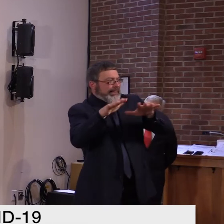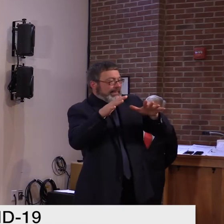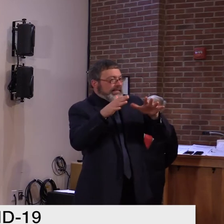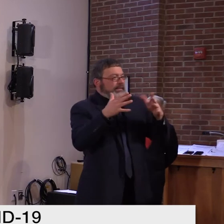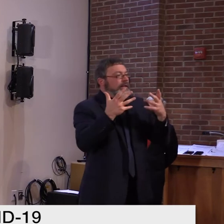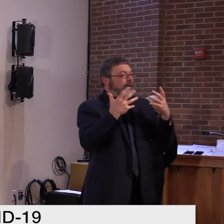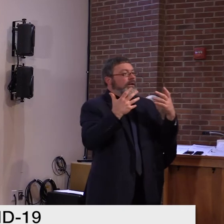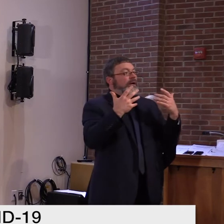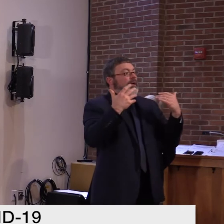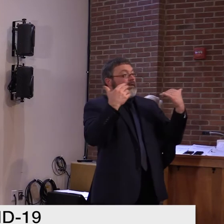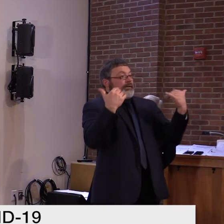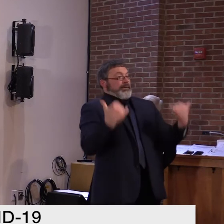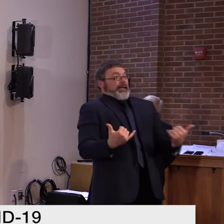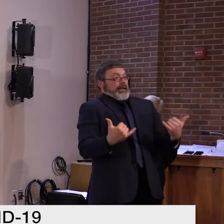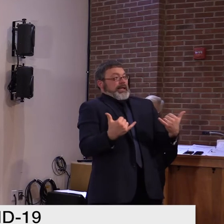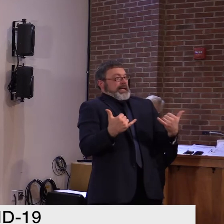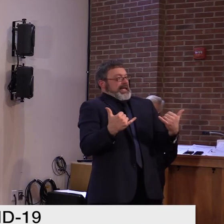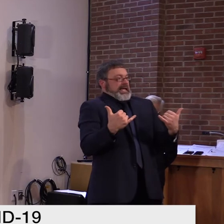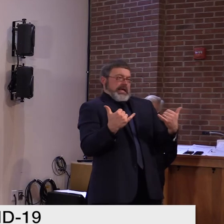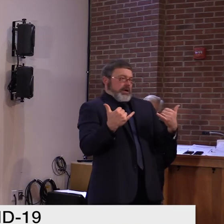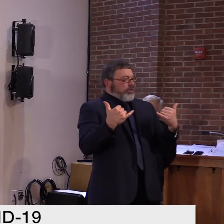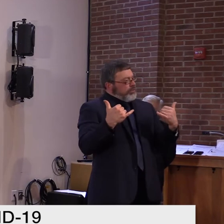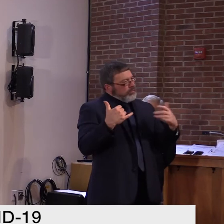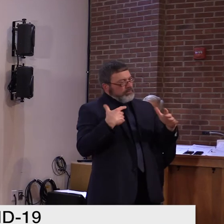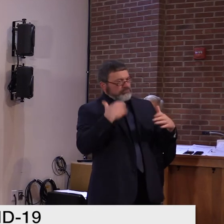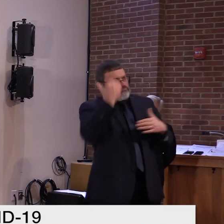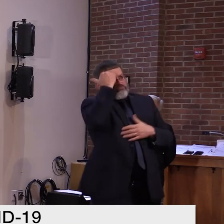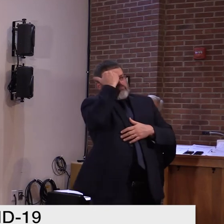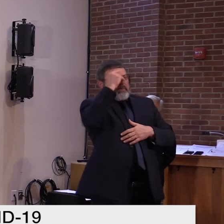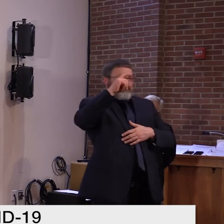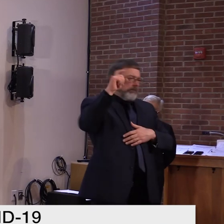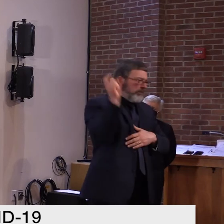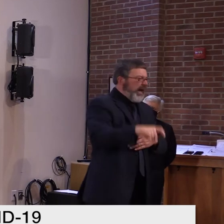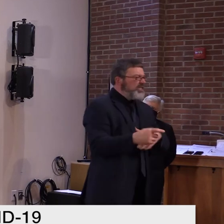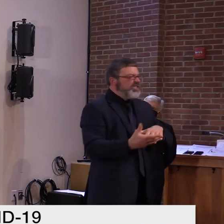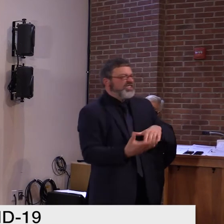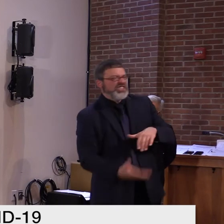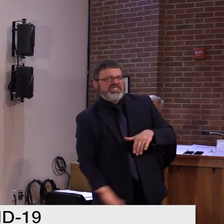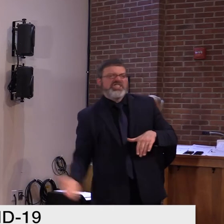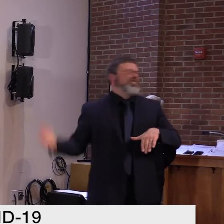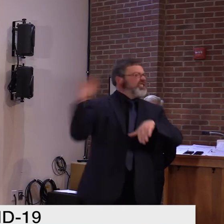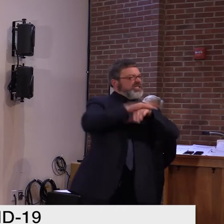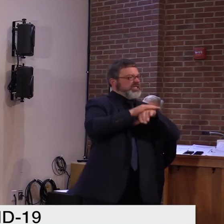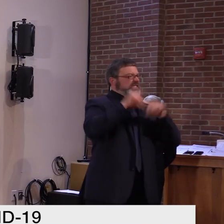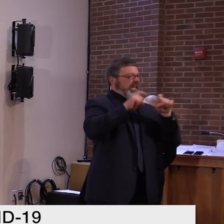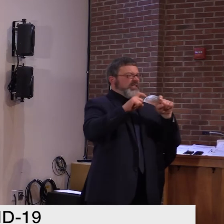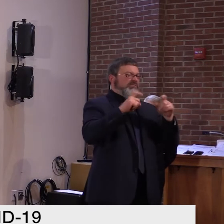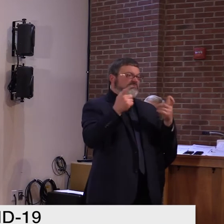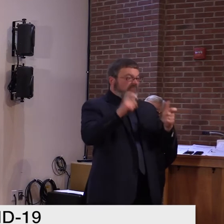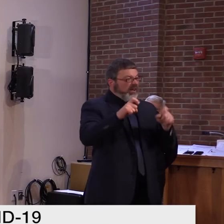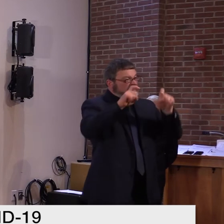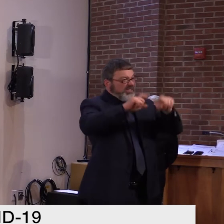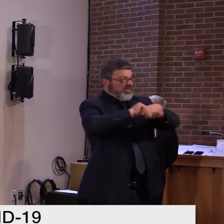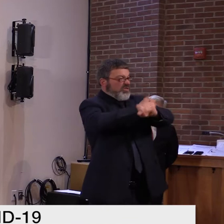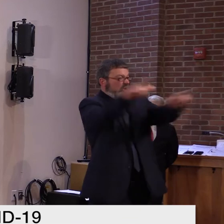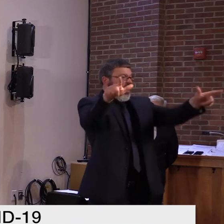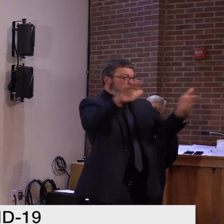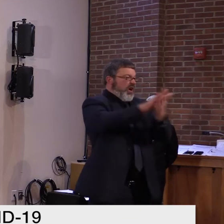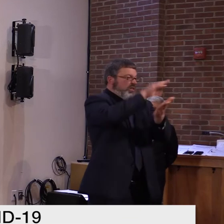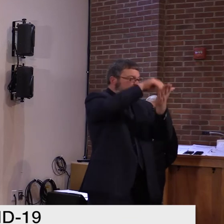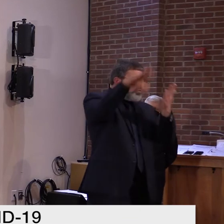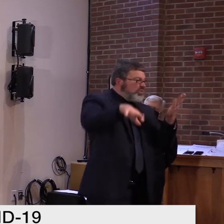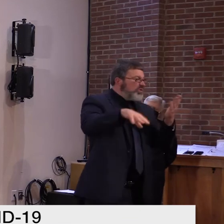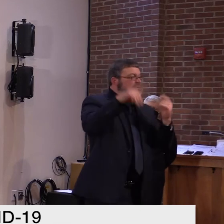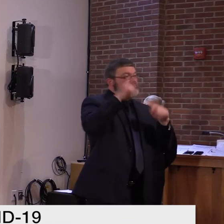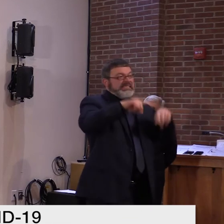have a lot of testing of non-college student from honors. So, uh, it's not because of, uh, testing that we're seeing